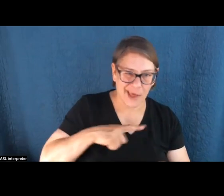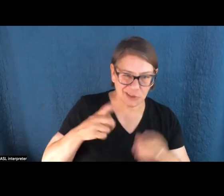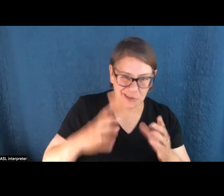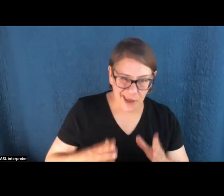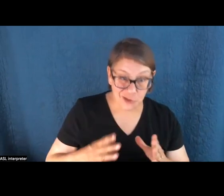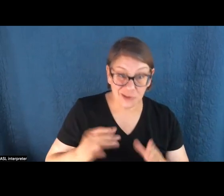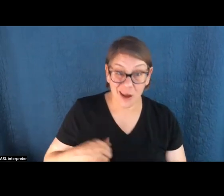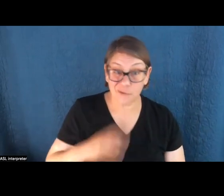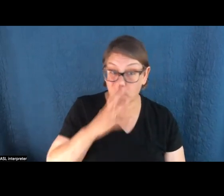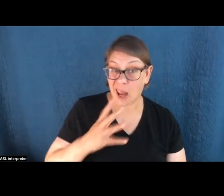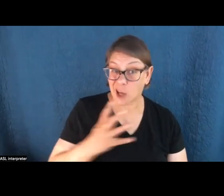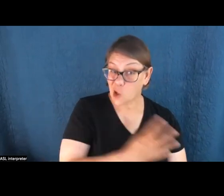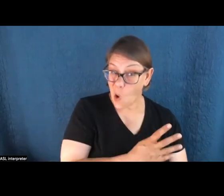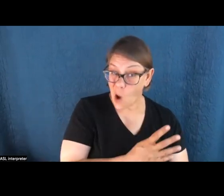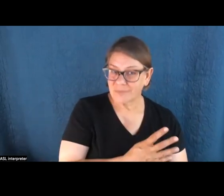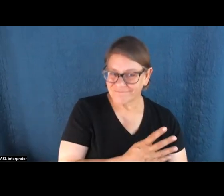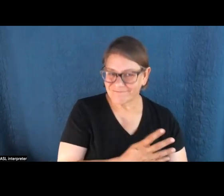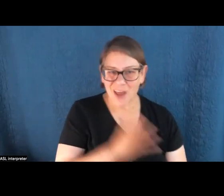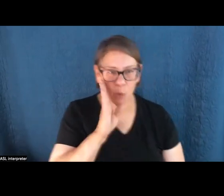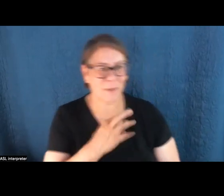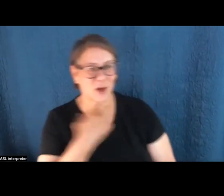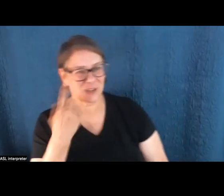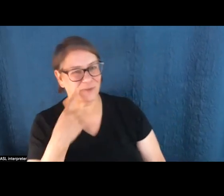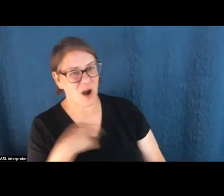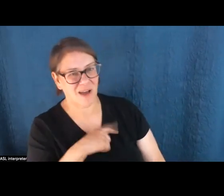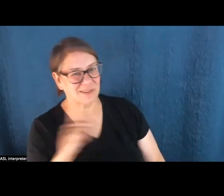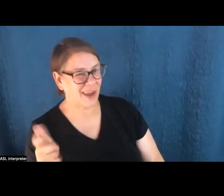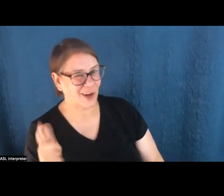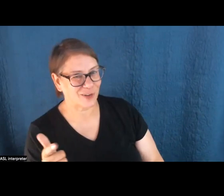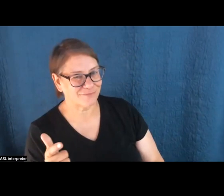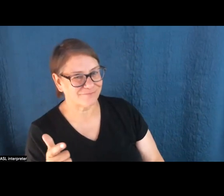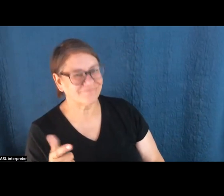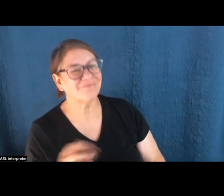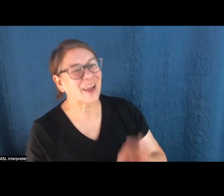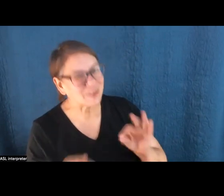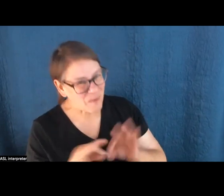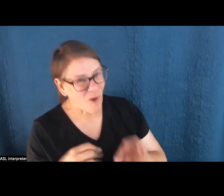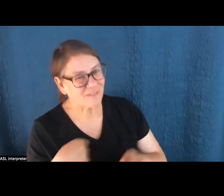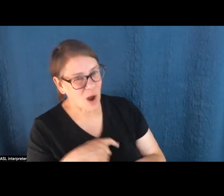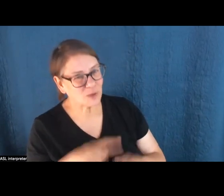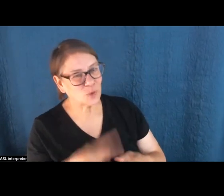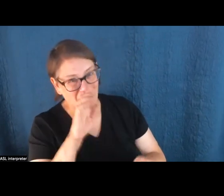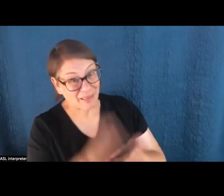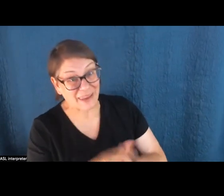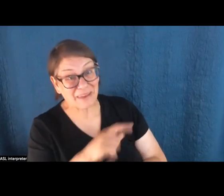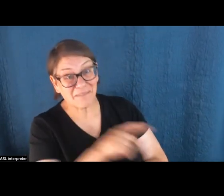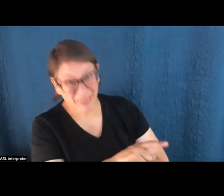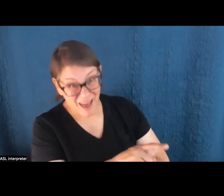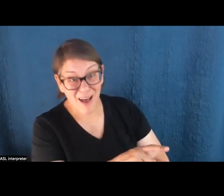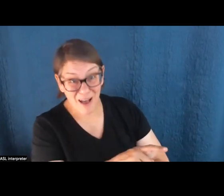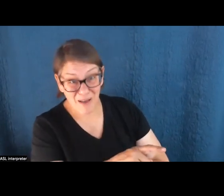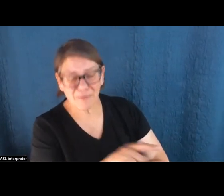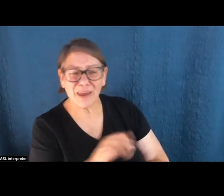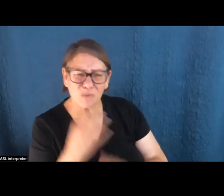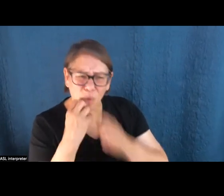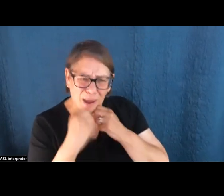this, we do it at our own peril. It is just really, really important for journalists to take these stories seriously. And if you care about renewable energy, if you care about